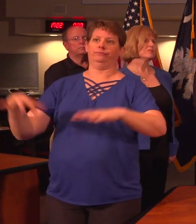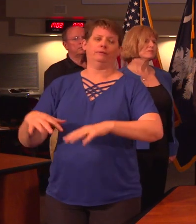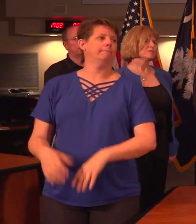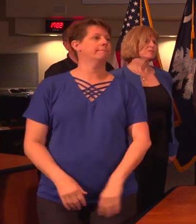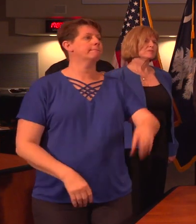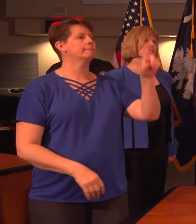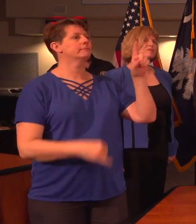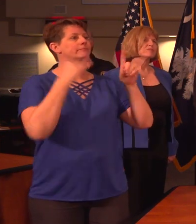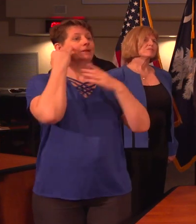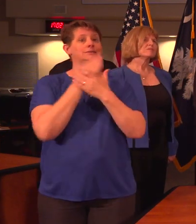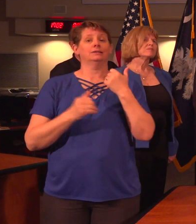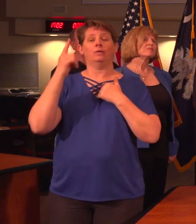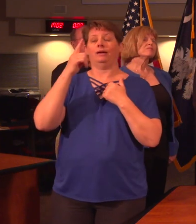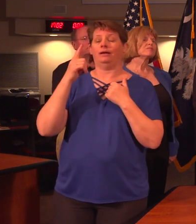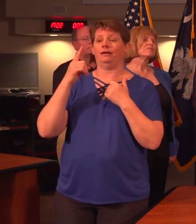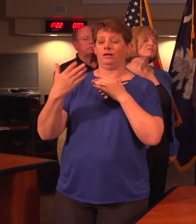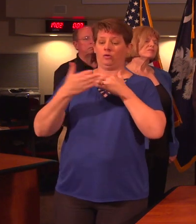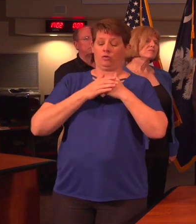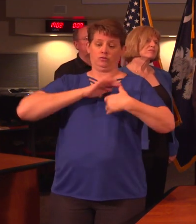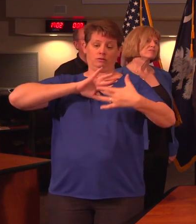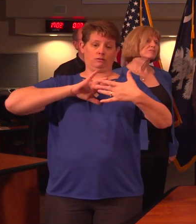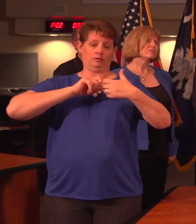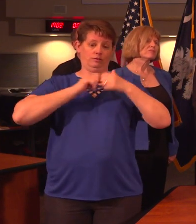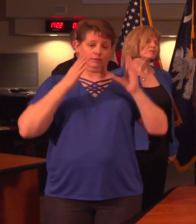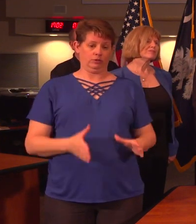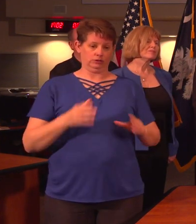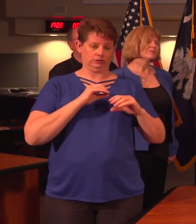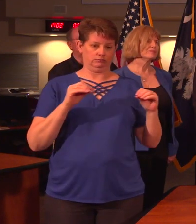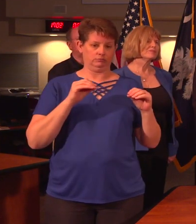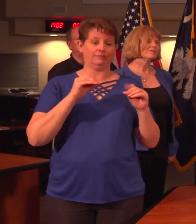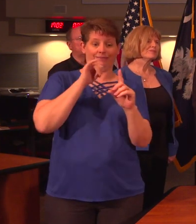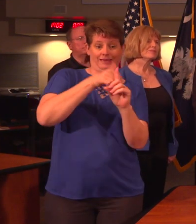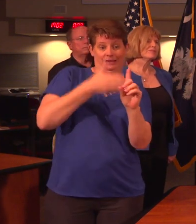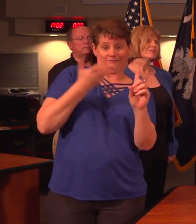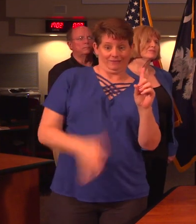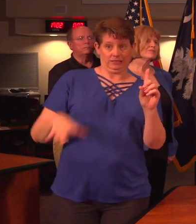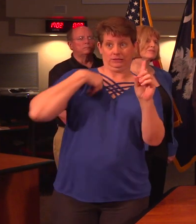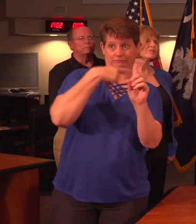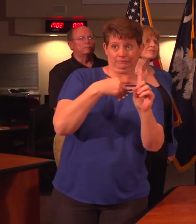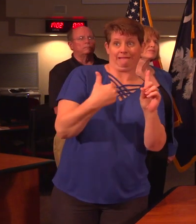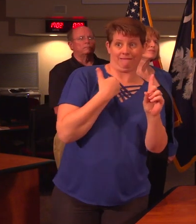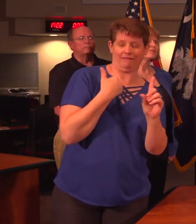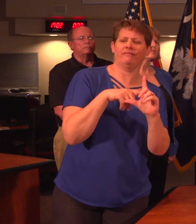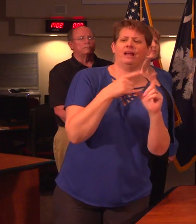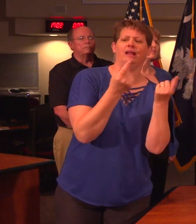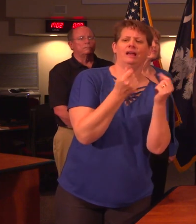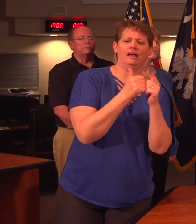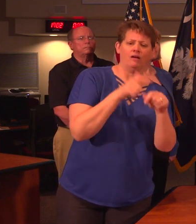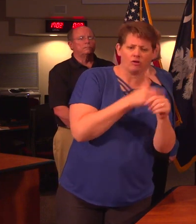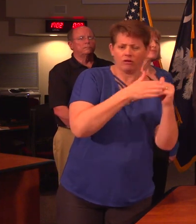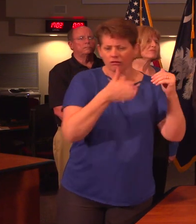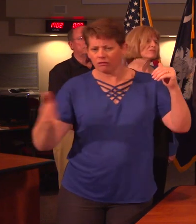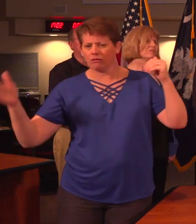contact unprotected with someone who's now tested positive how long does it take and how do you all go about tracking the people that they had close